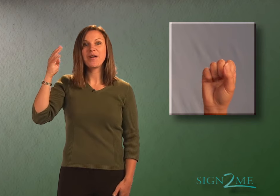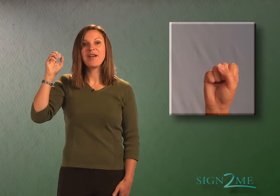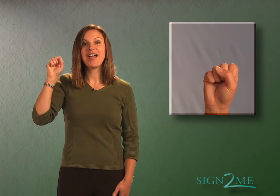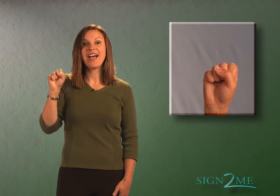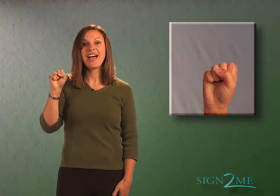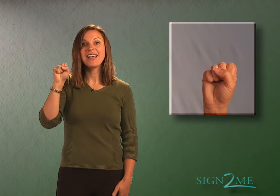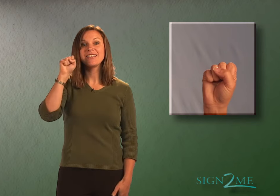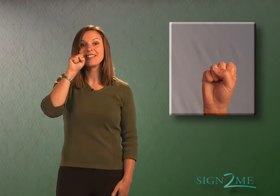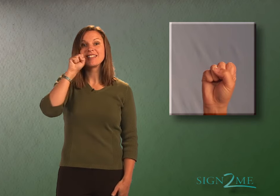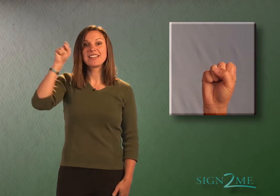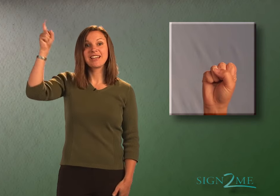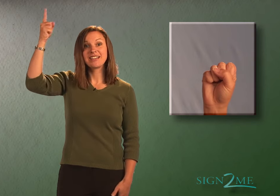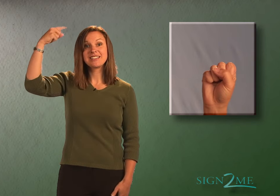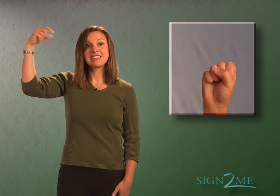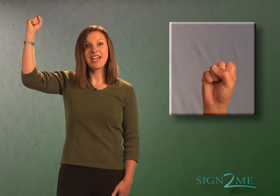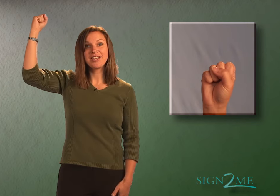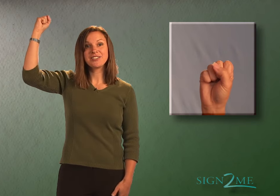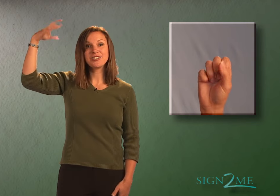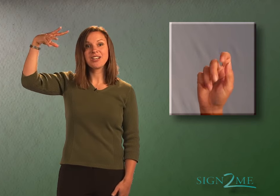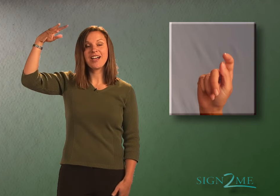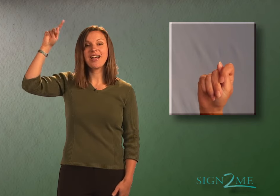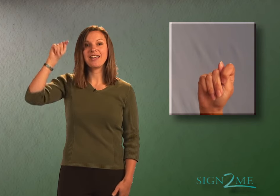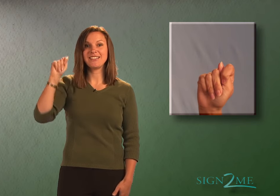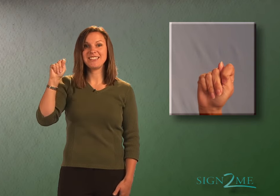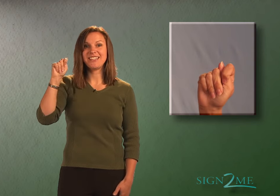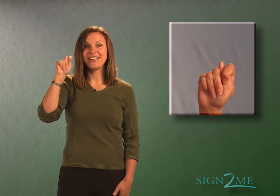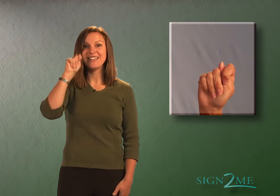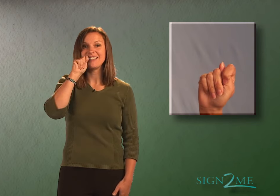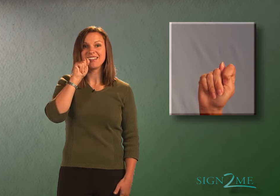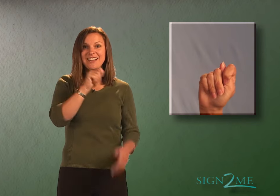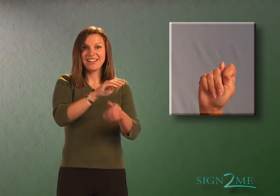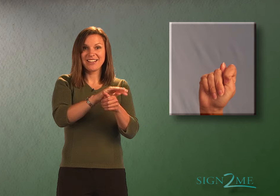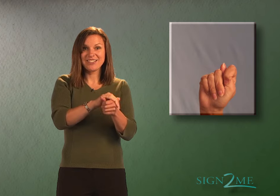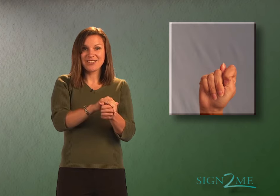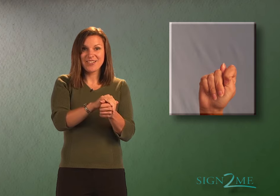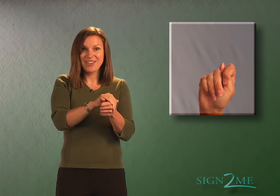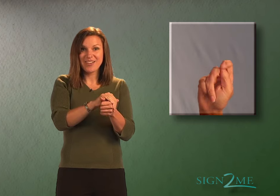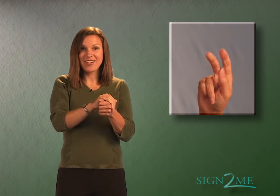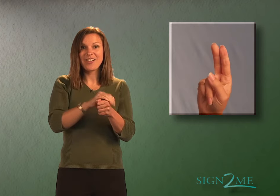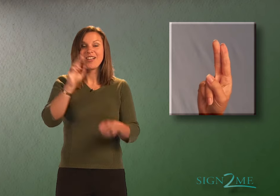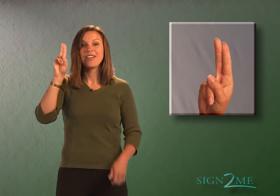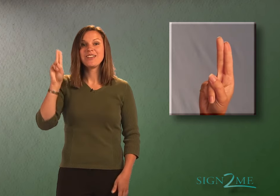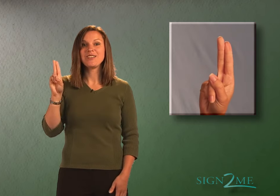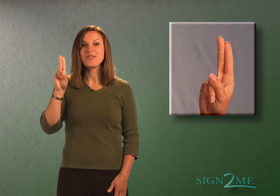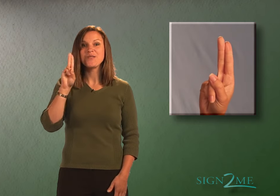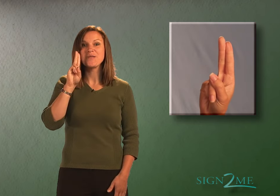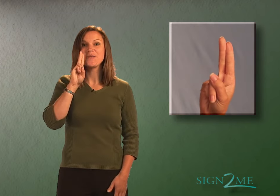S. Sunshine Teat Turtle U.